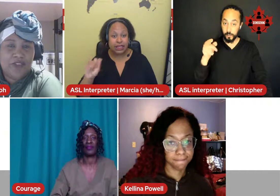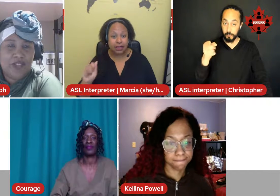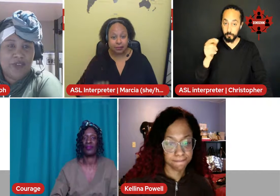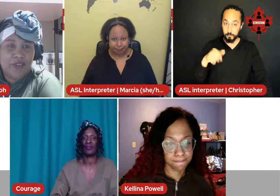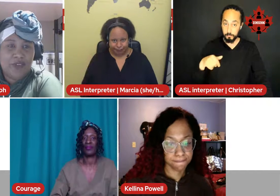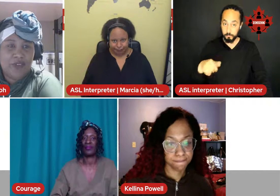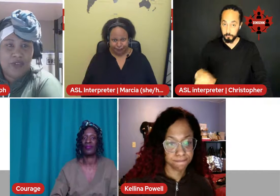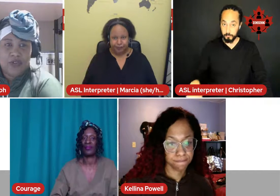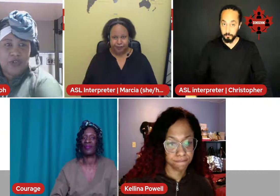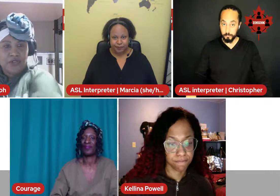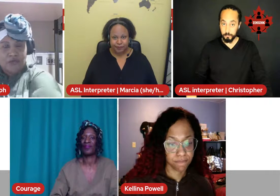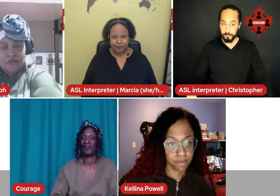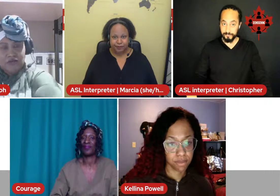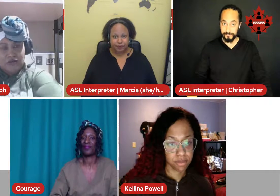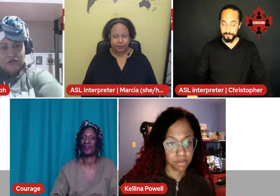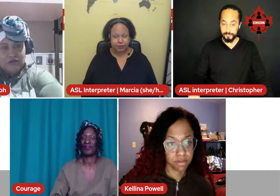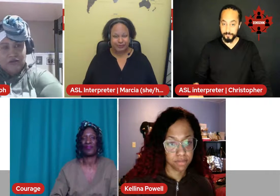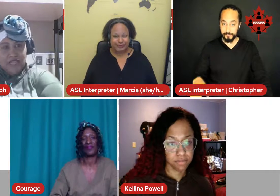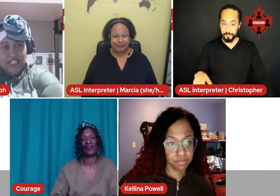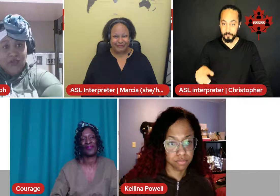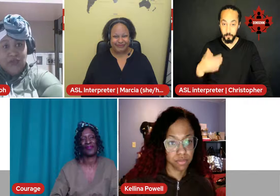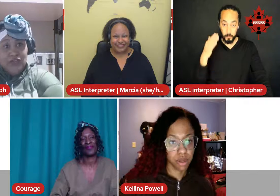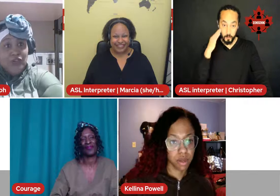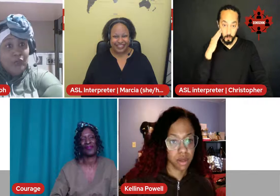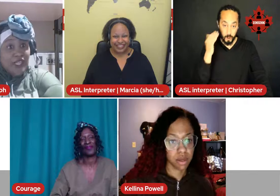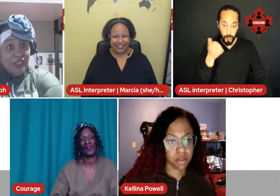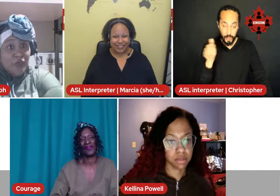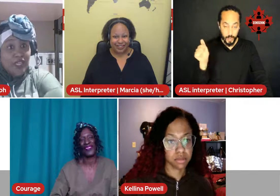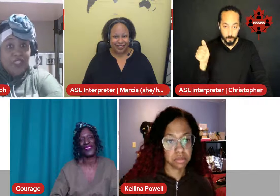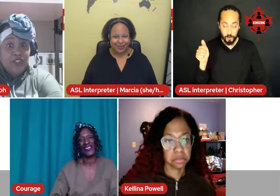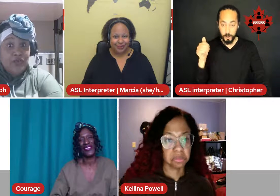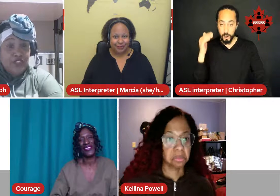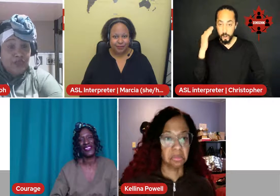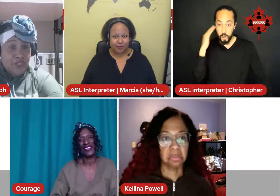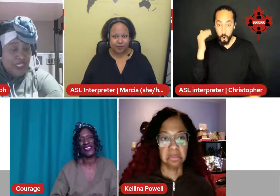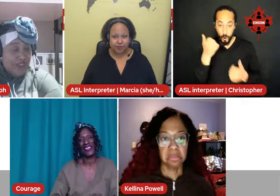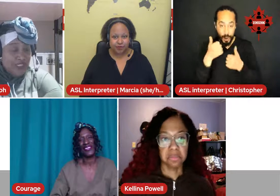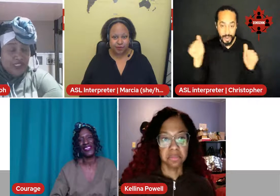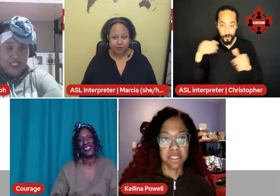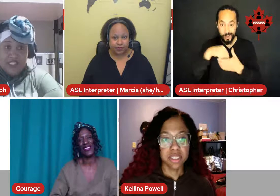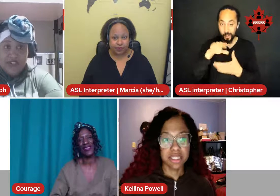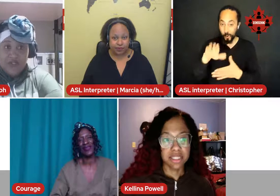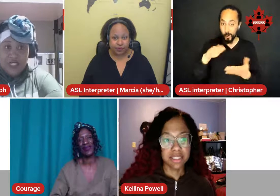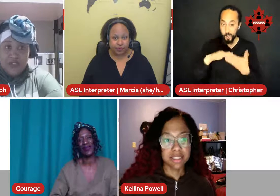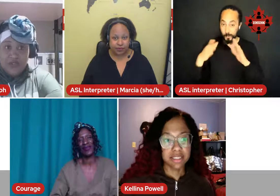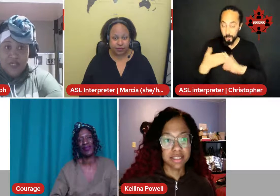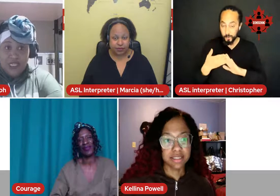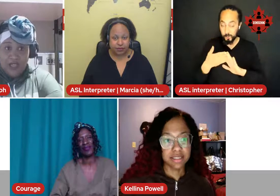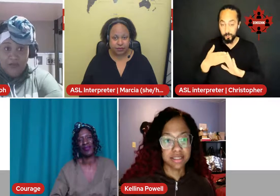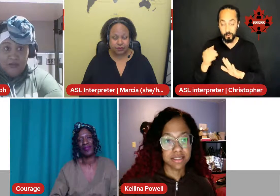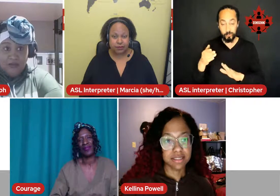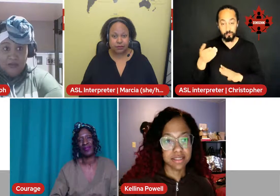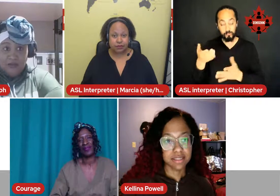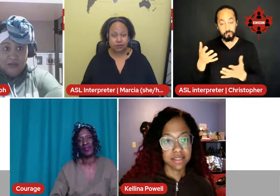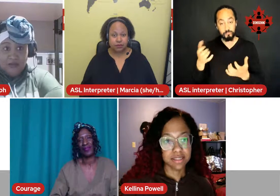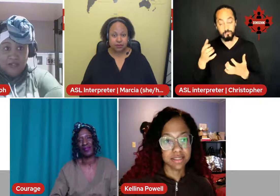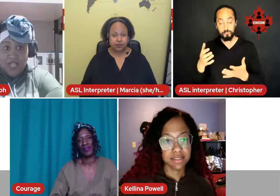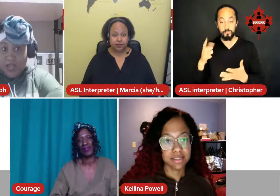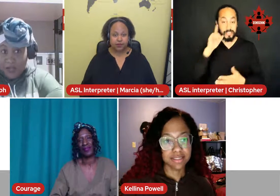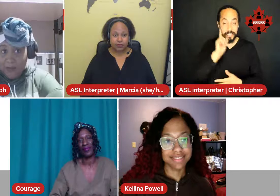have you ever heard anyone or know anyone in your community that's considering to become a cop